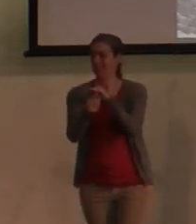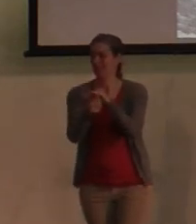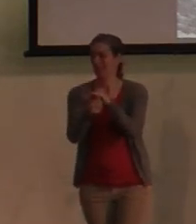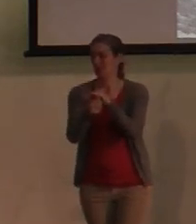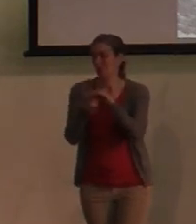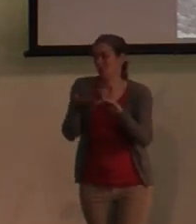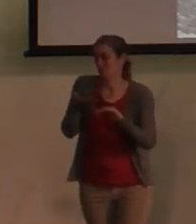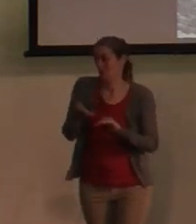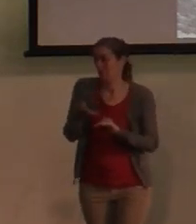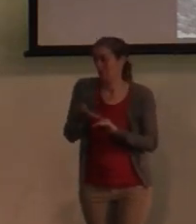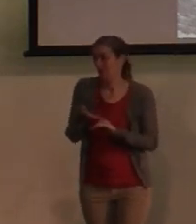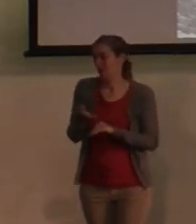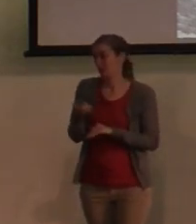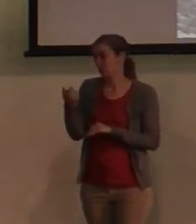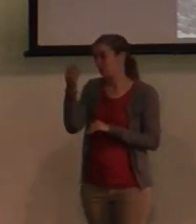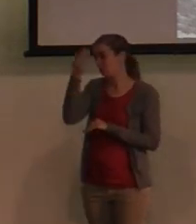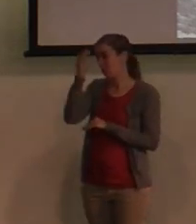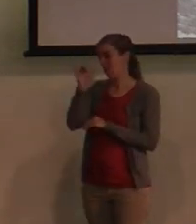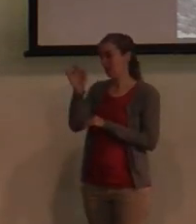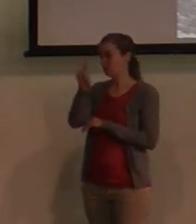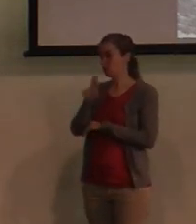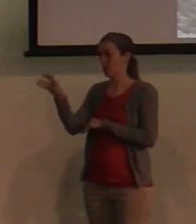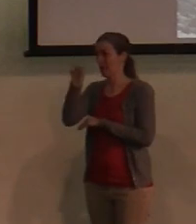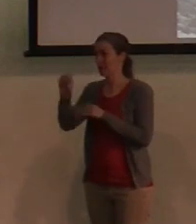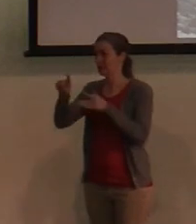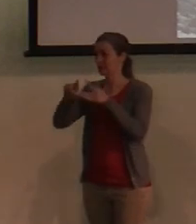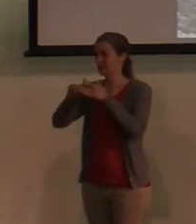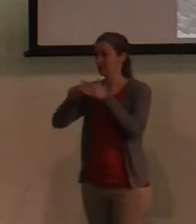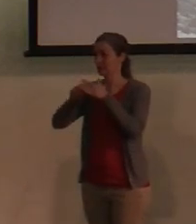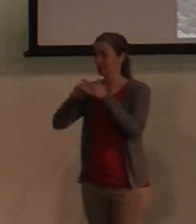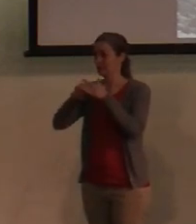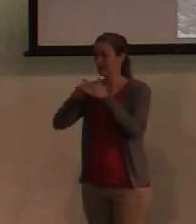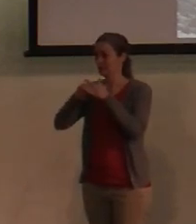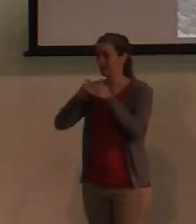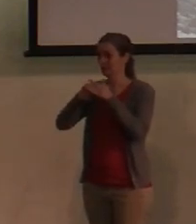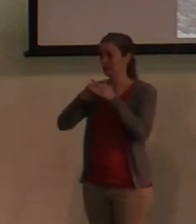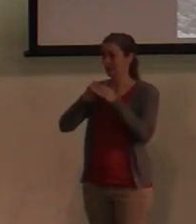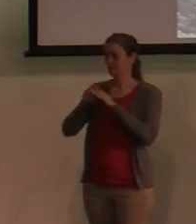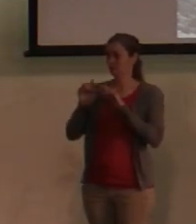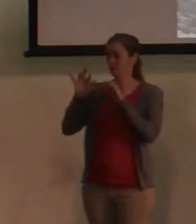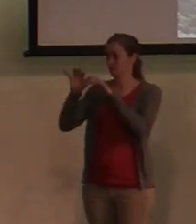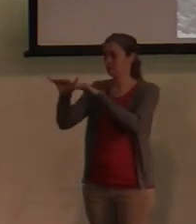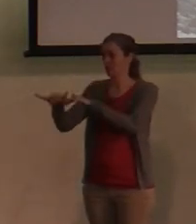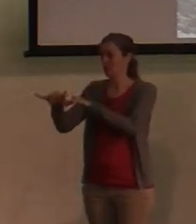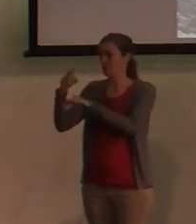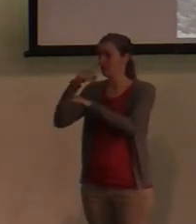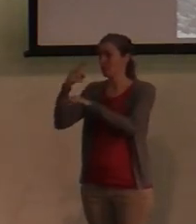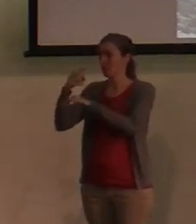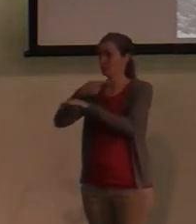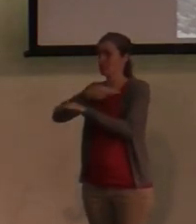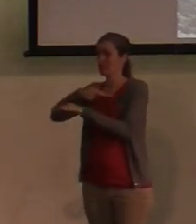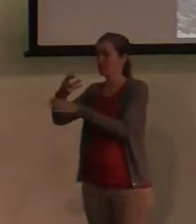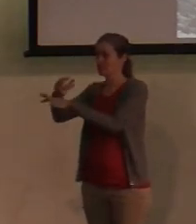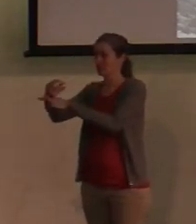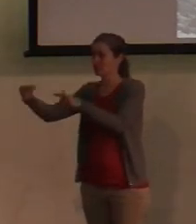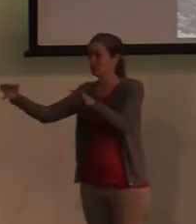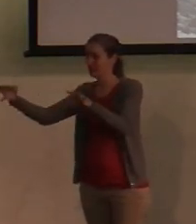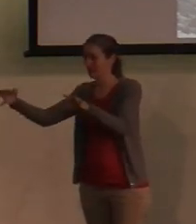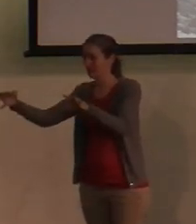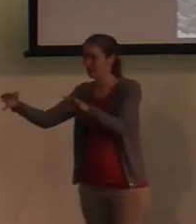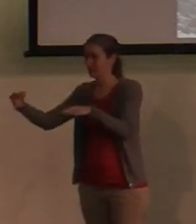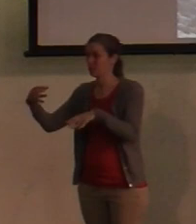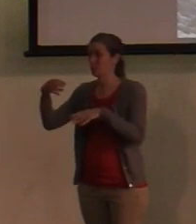when the United States was beginning, they left so that they could have their religious freedoms. This is all taking place in the